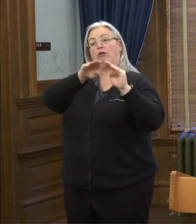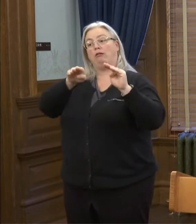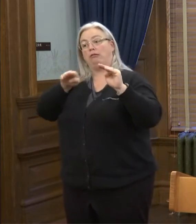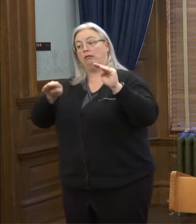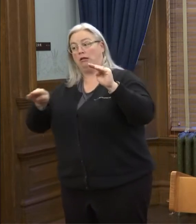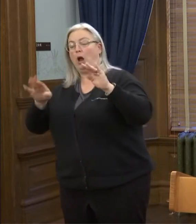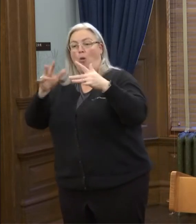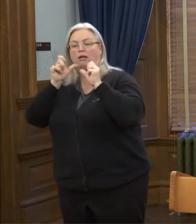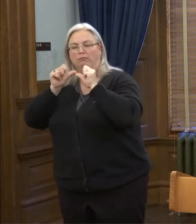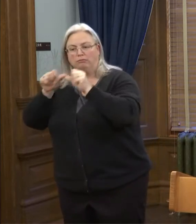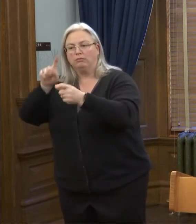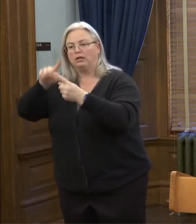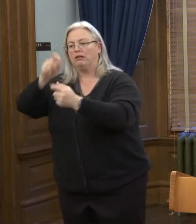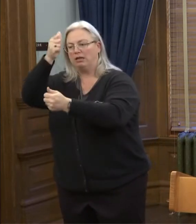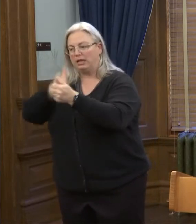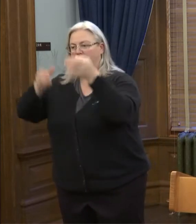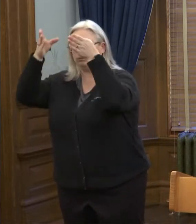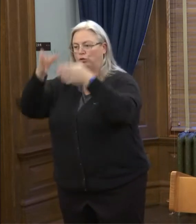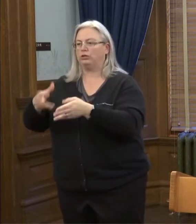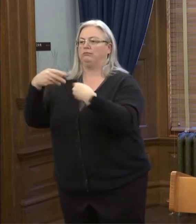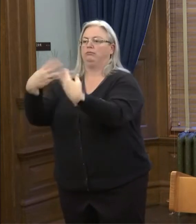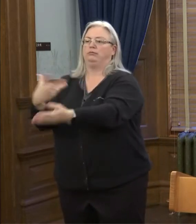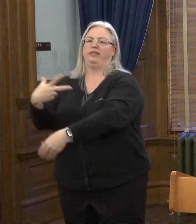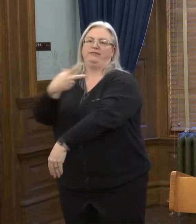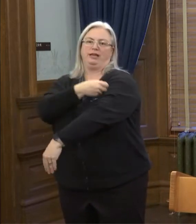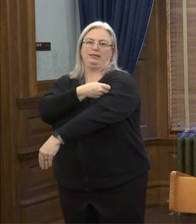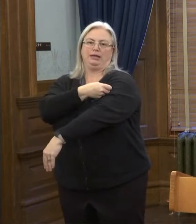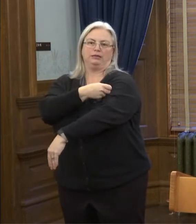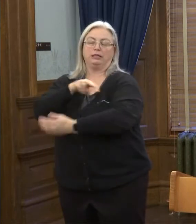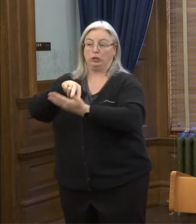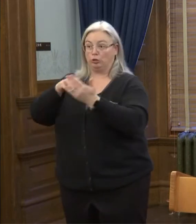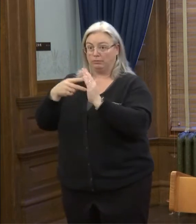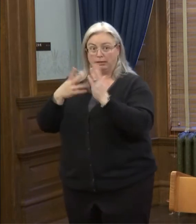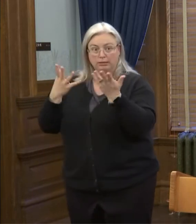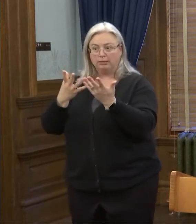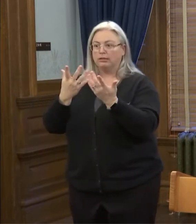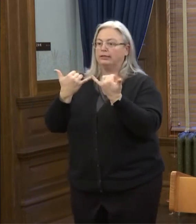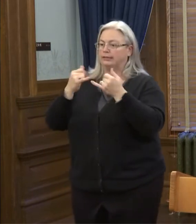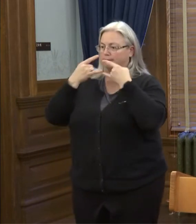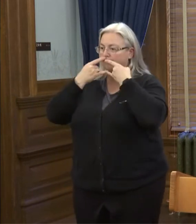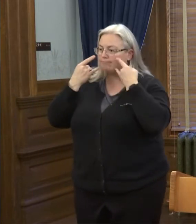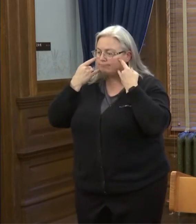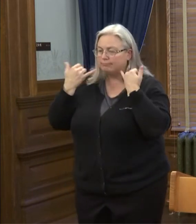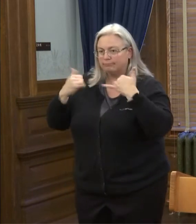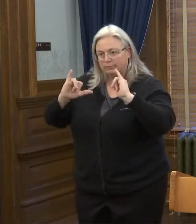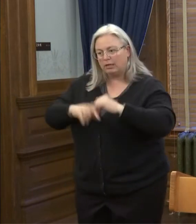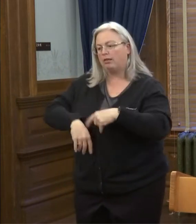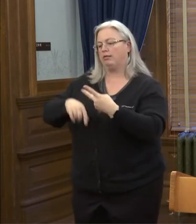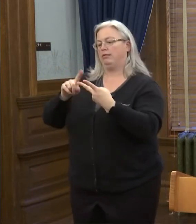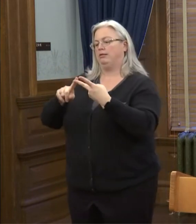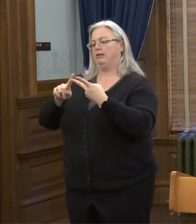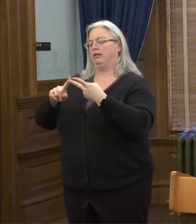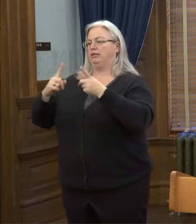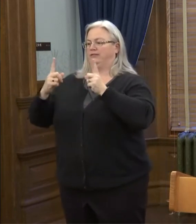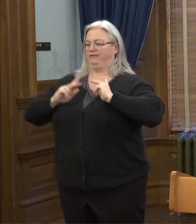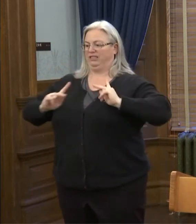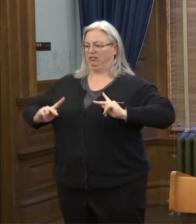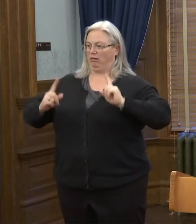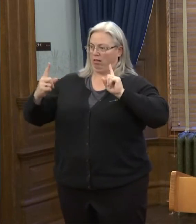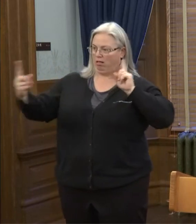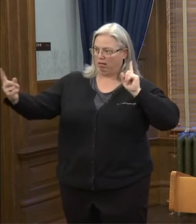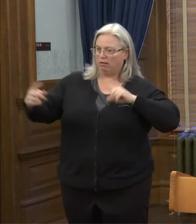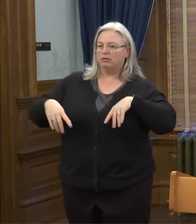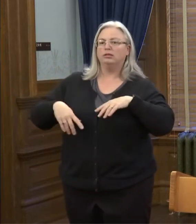until we can get every Kansan vaccinated that means continue wearing your mask continue physically distancing